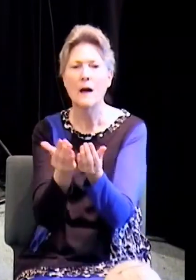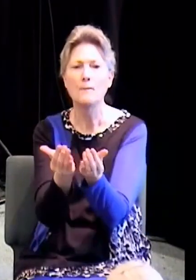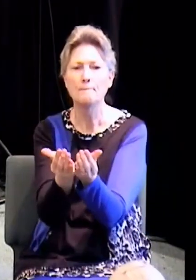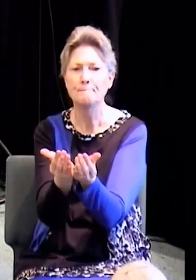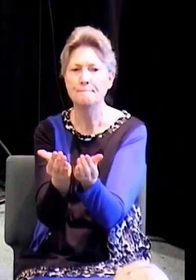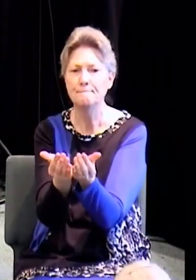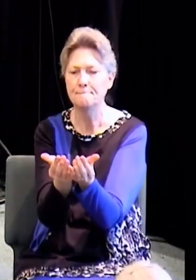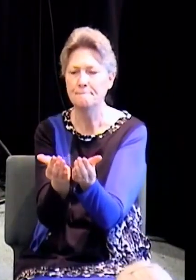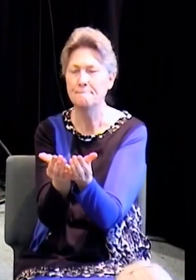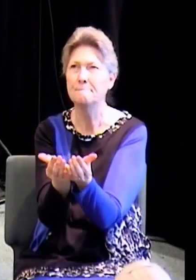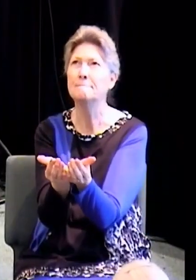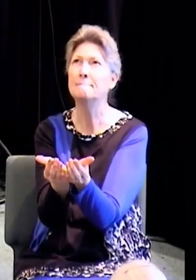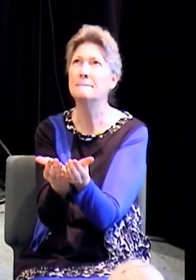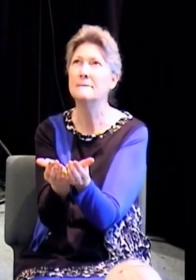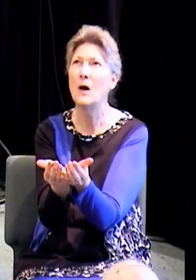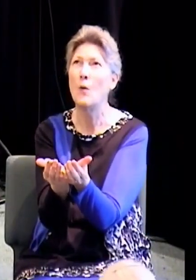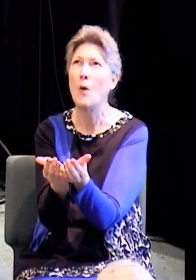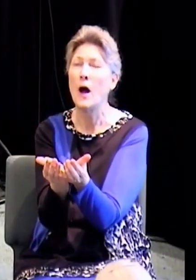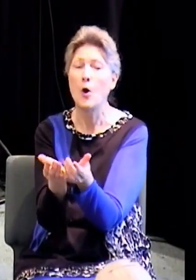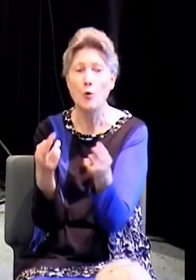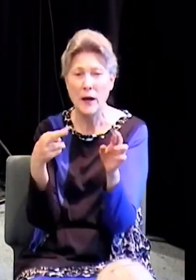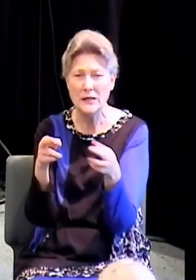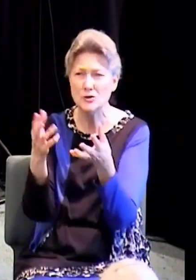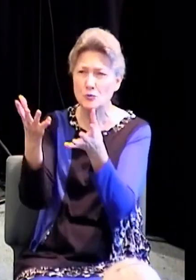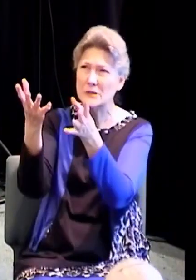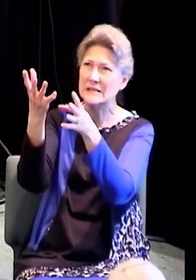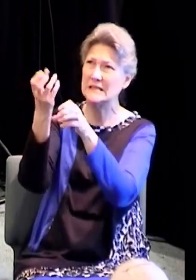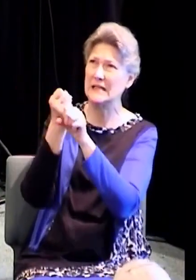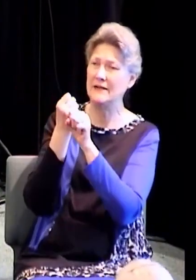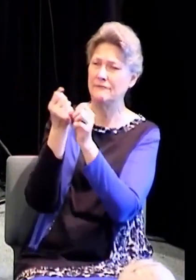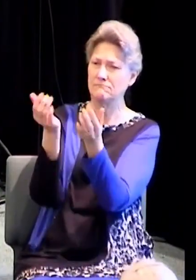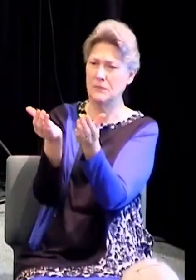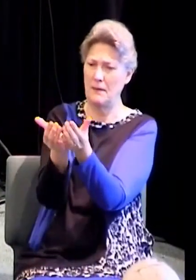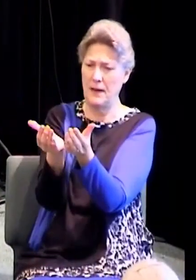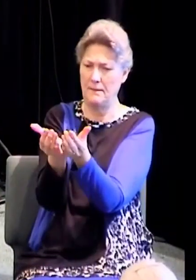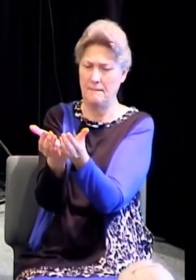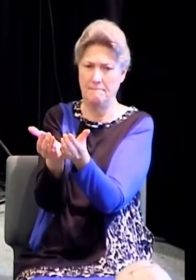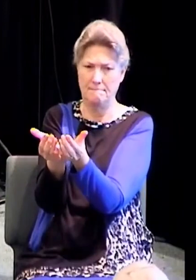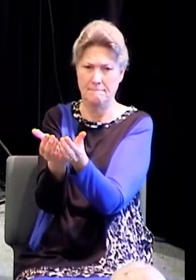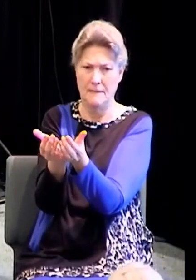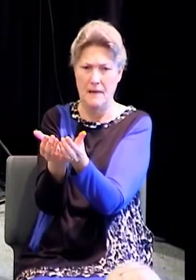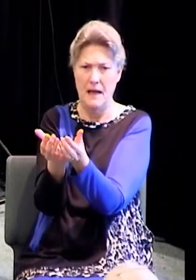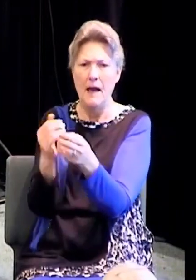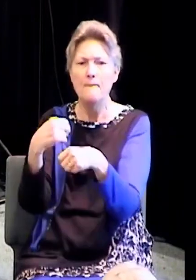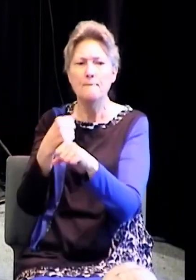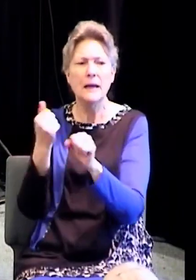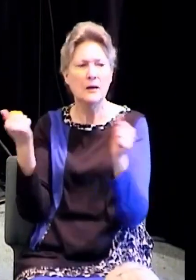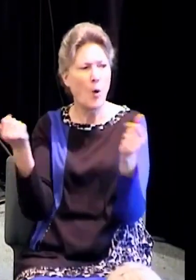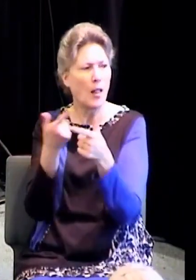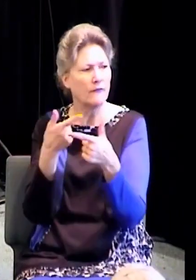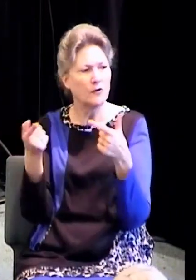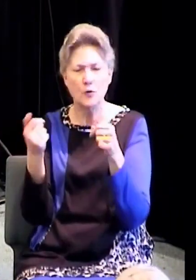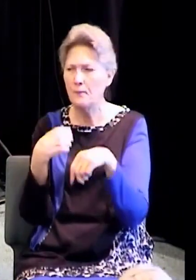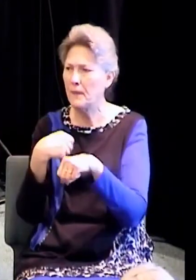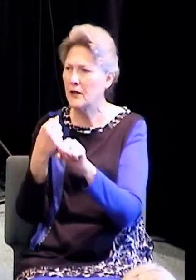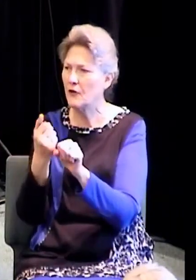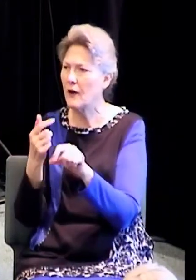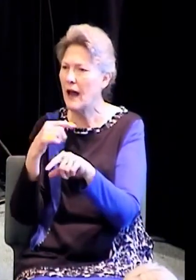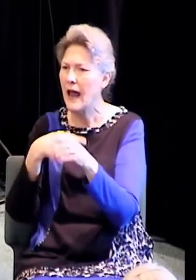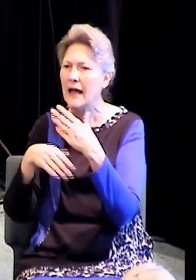Oh, I feel his presence just moved into this house. There's some desperation. I'm not sure what it is yet. Maybe God will lead me